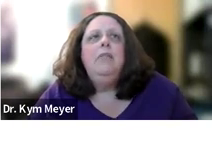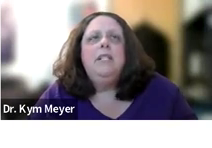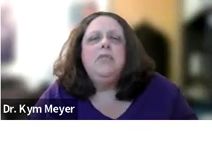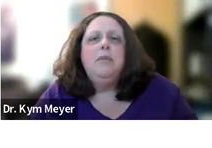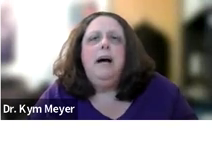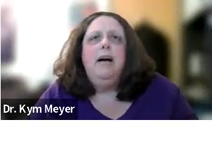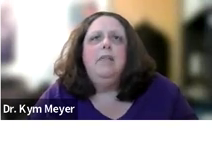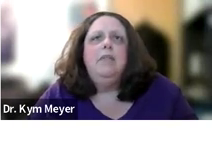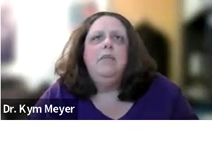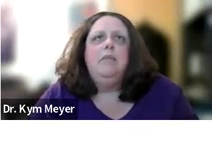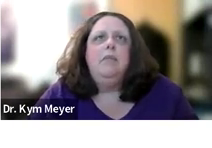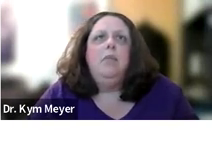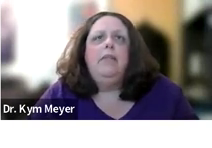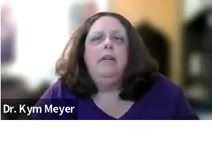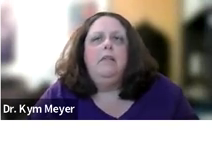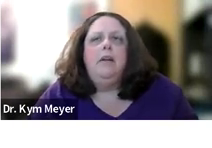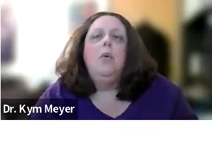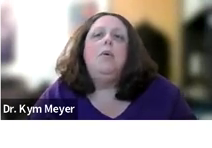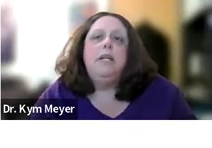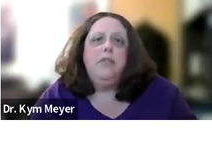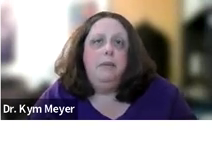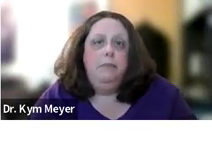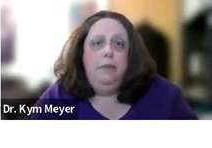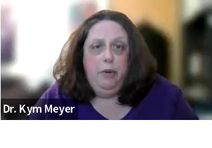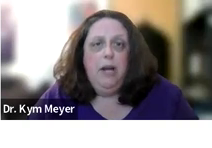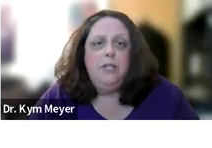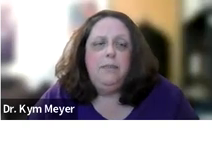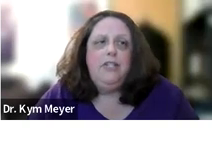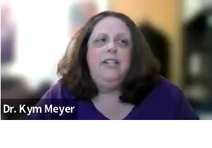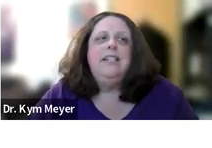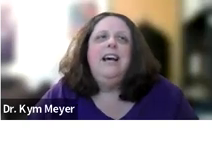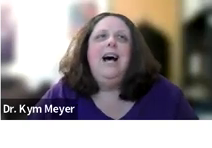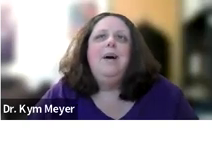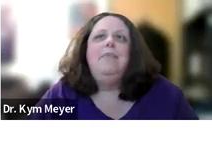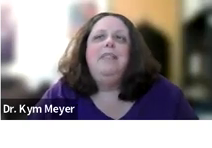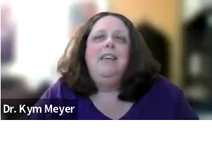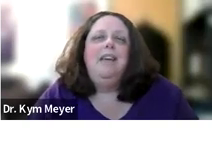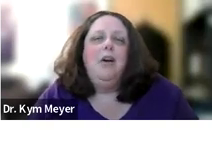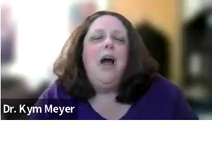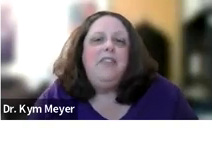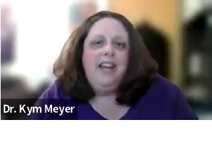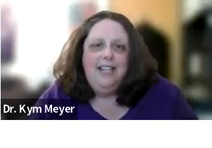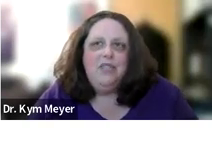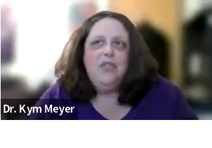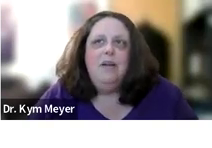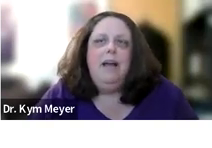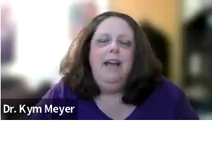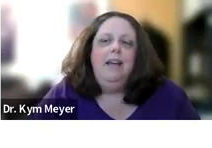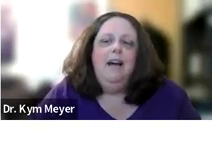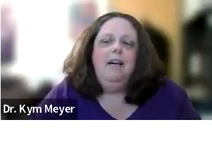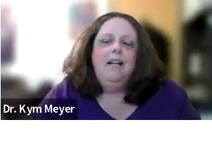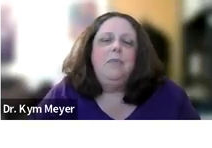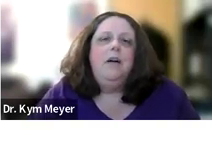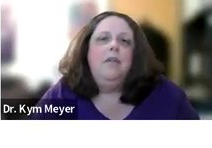So this is from, while the quote is from the book I just mentioned, the graphic is from